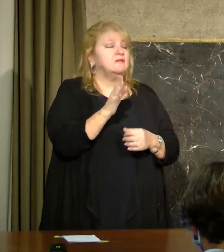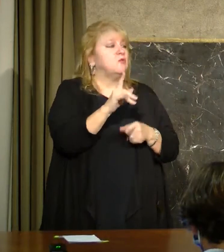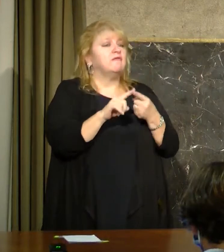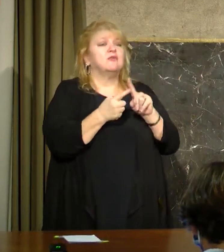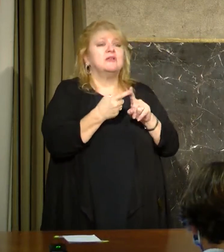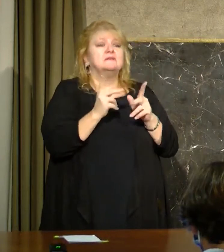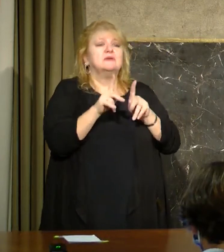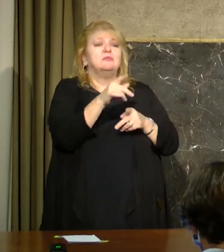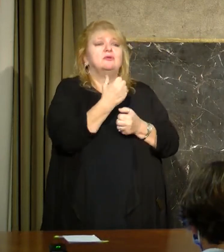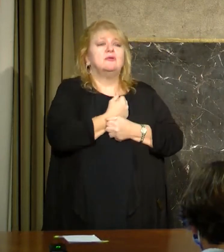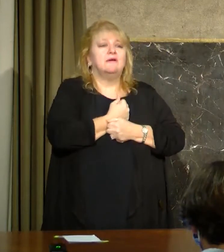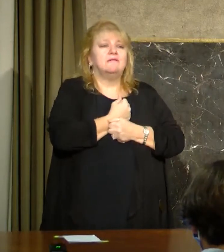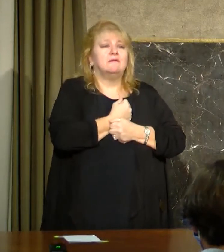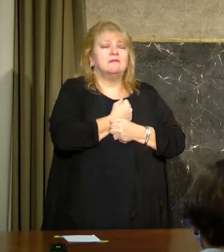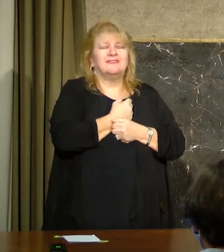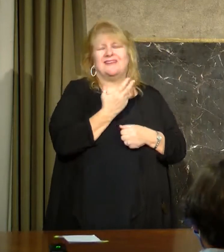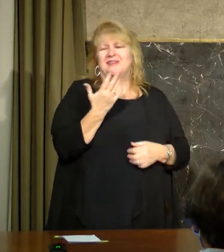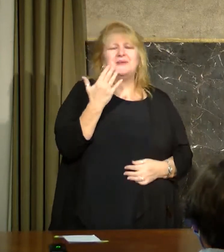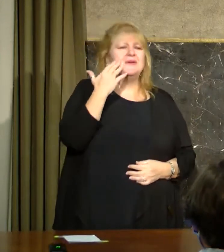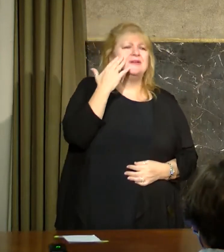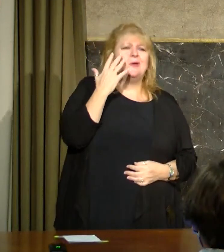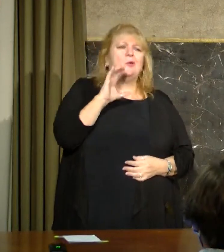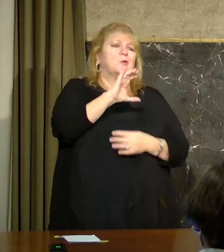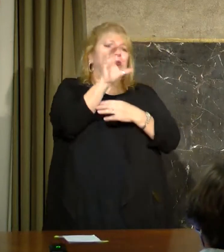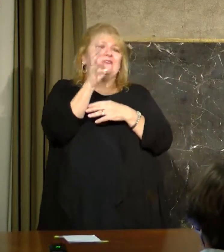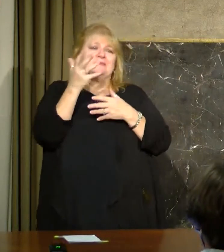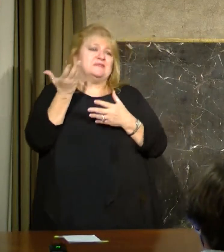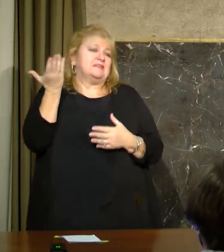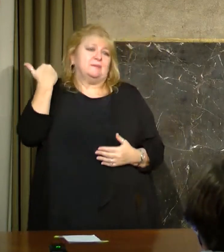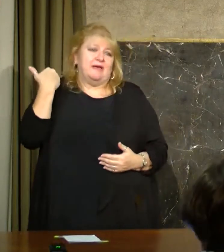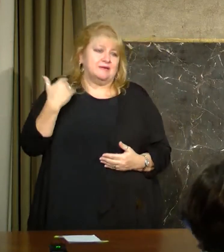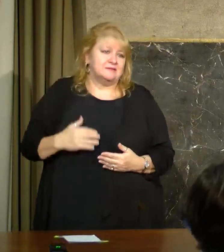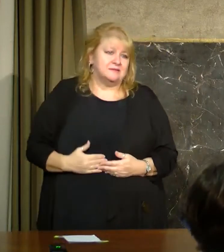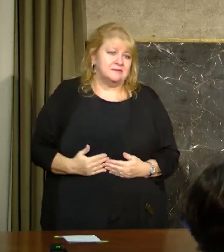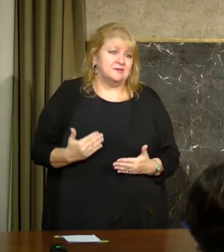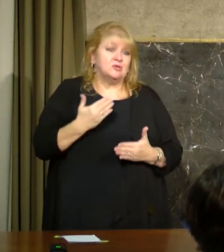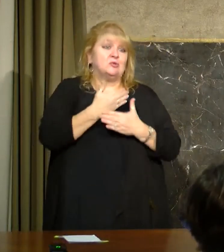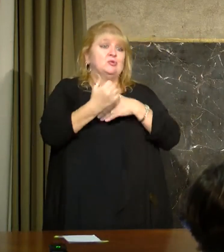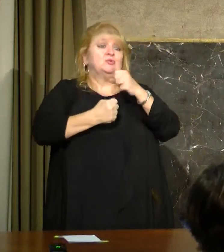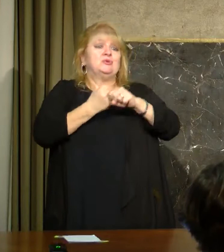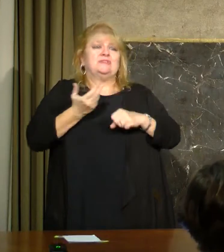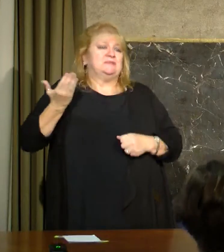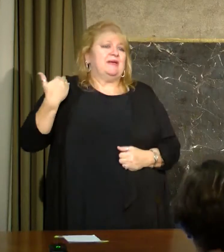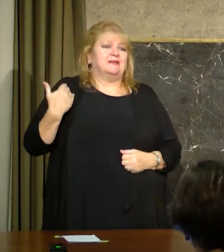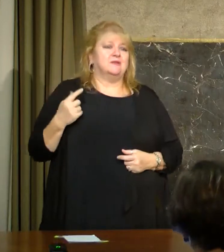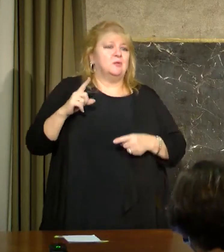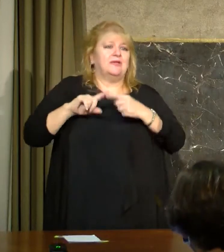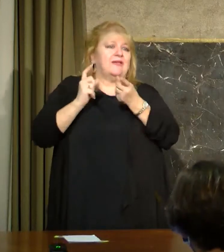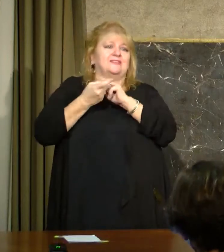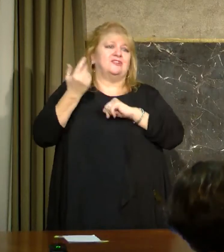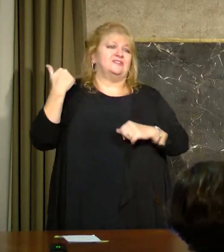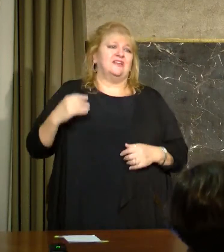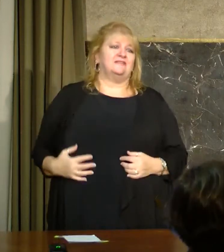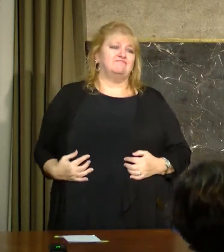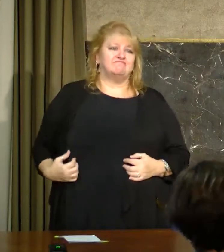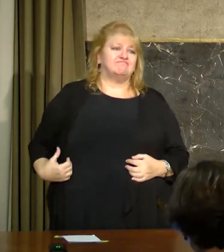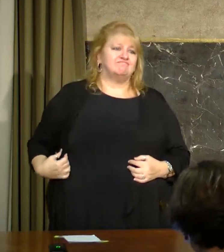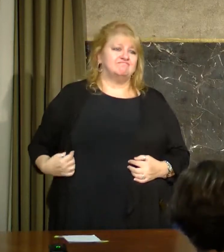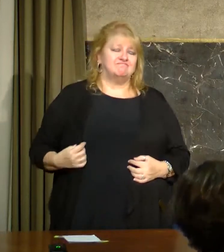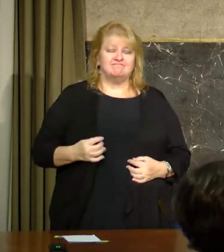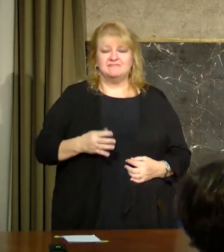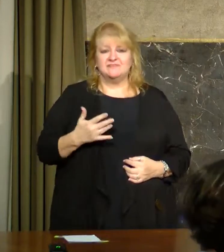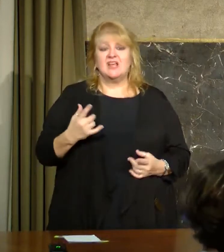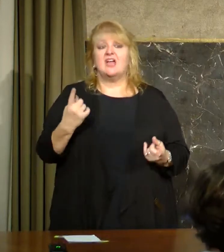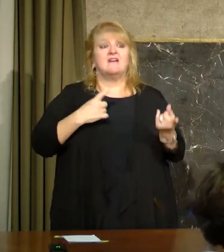So let's take the opportunity in the new year to double down and try and stop the spread. I'd be happy to answer a few questions if there are. Sam,